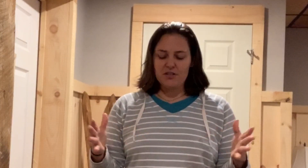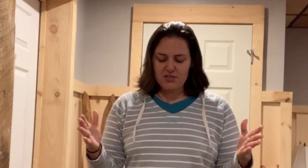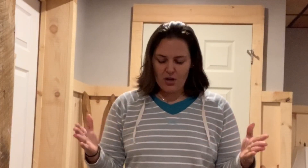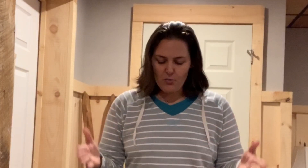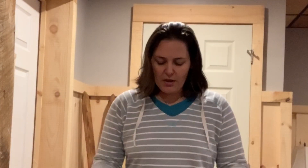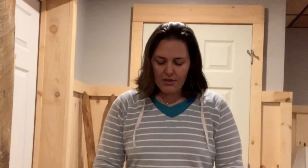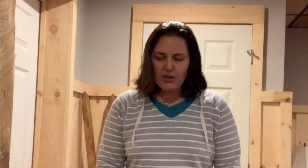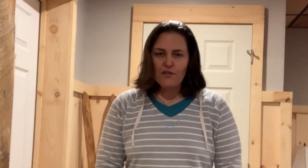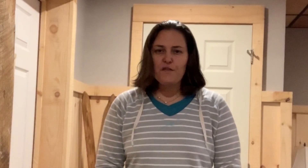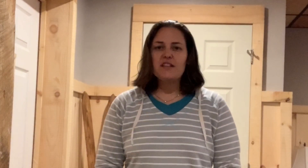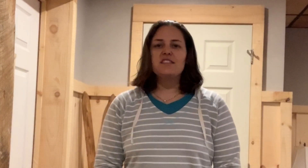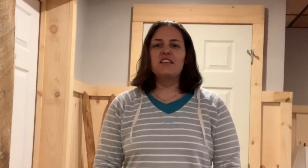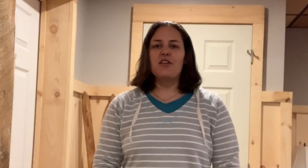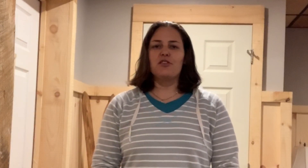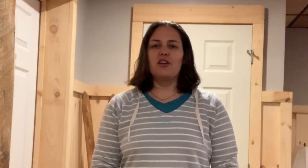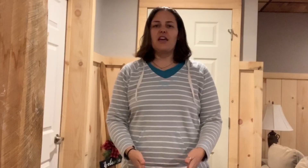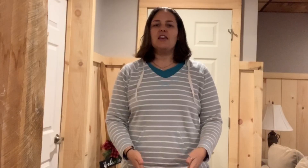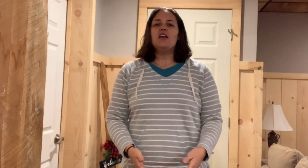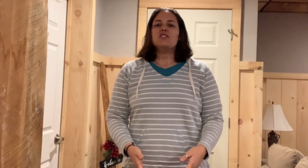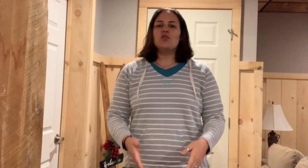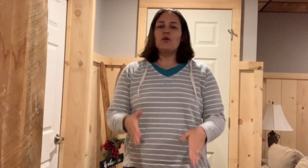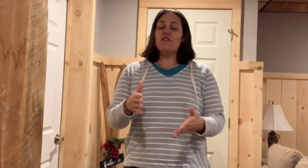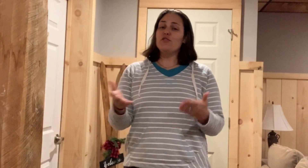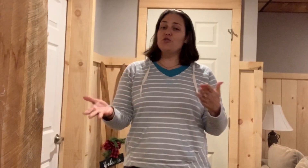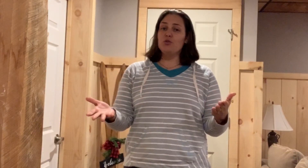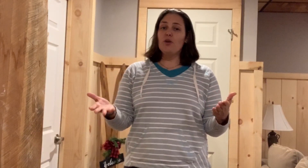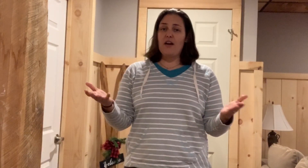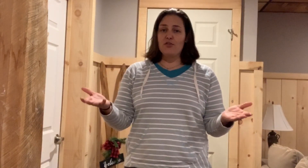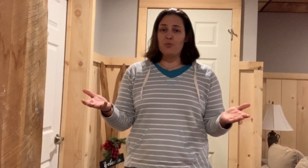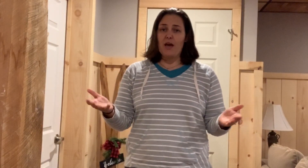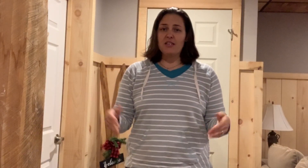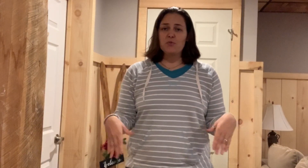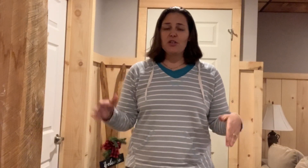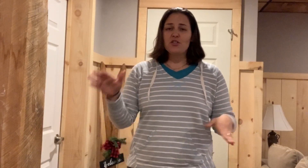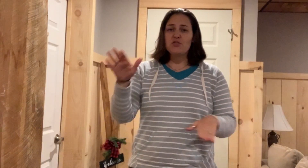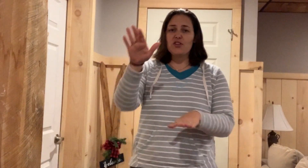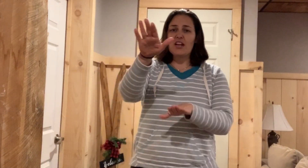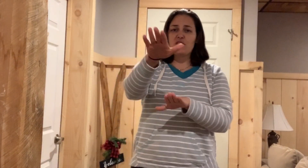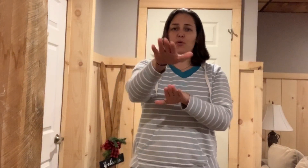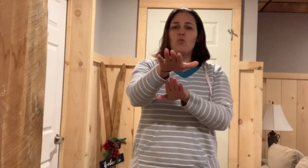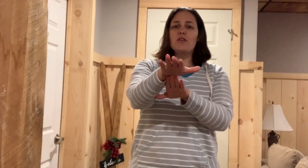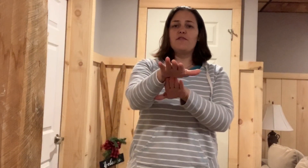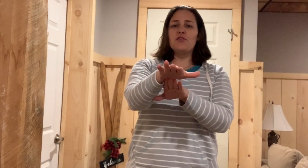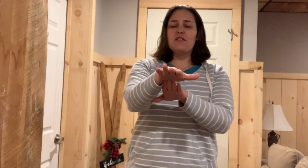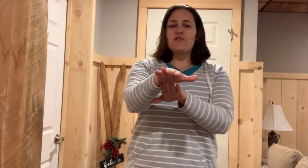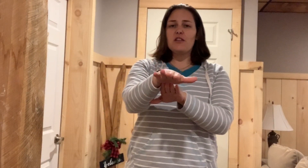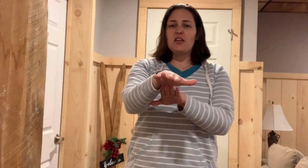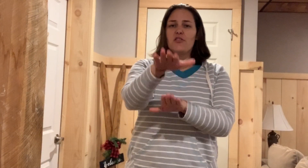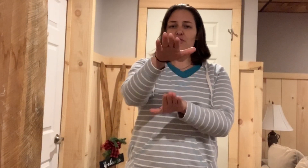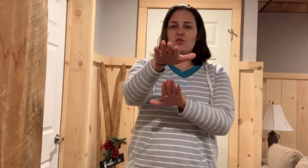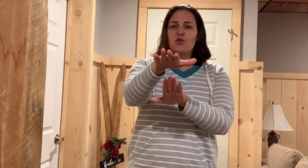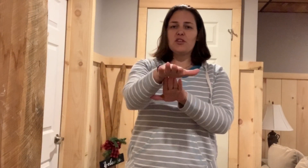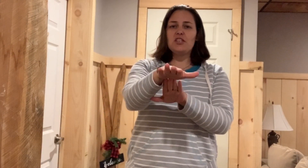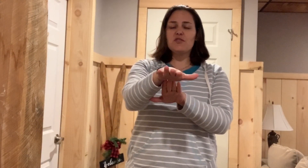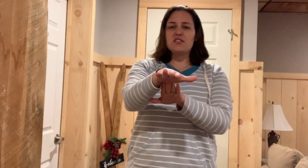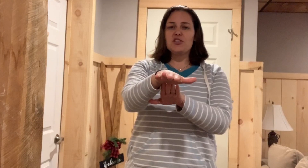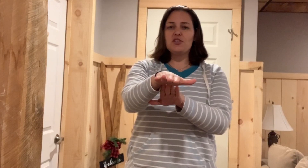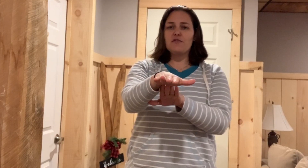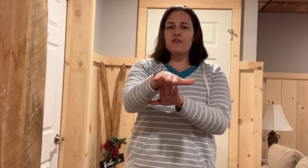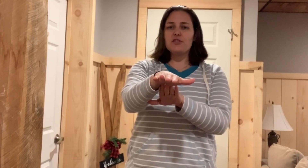going to start with your feet together. Okay. So if you do have a good balance, what you can do is you can actually put one foot in front of the other. So your heel is touching your front,